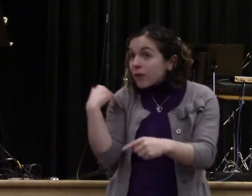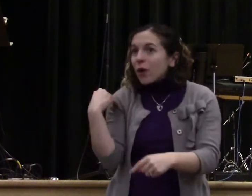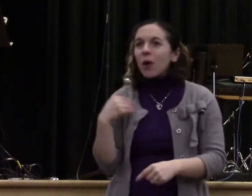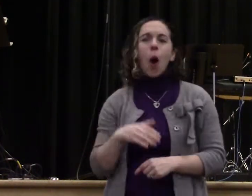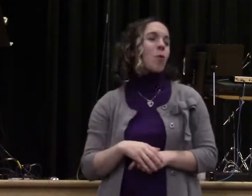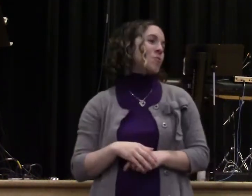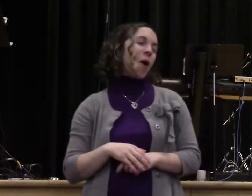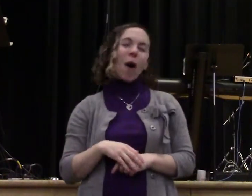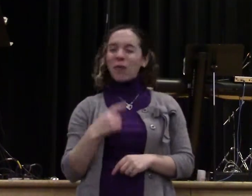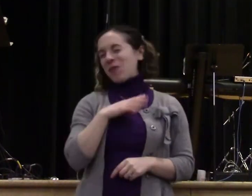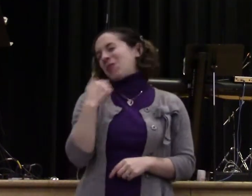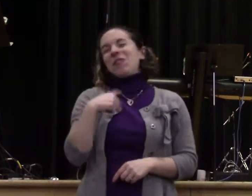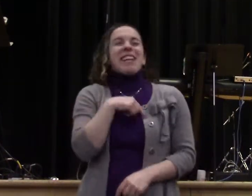Because he ain't that good looking.